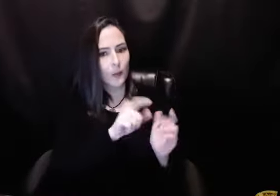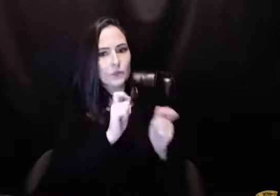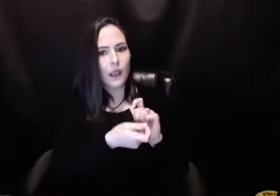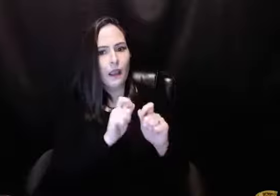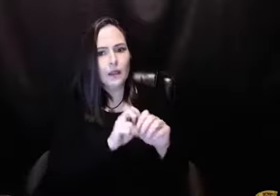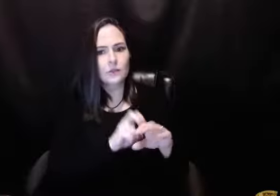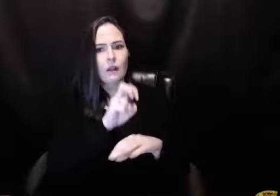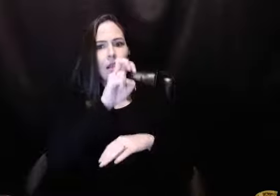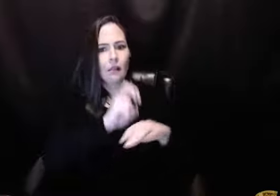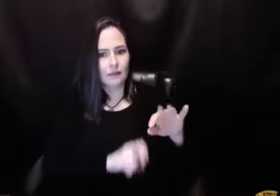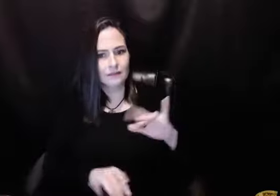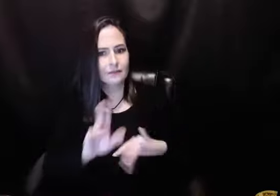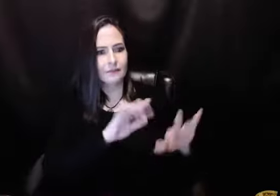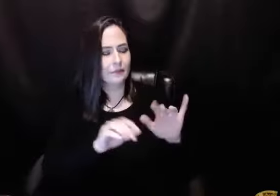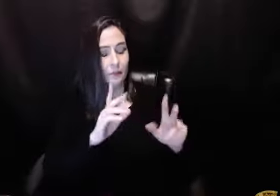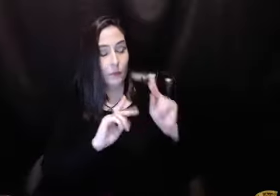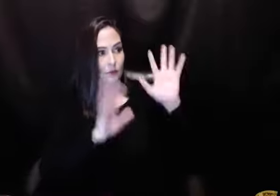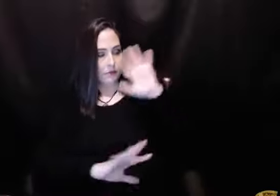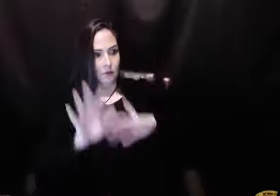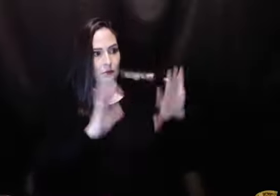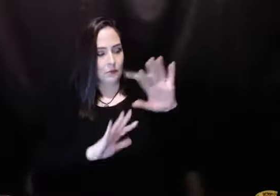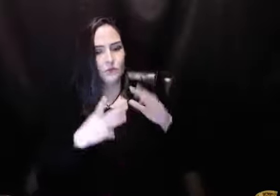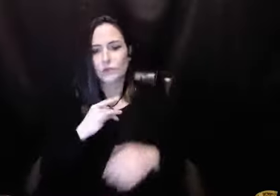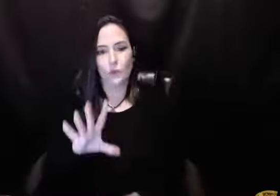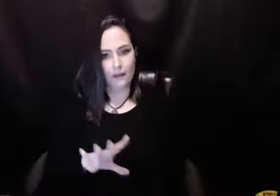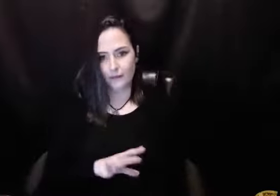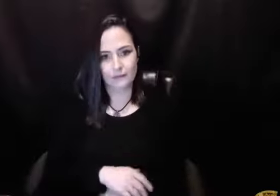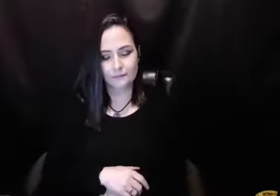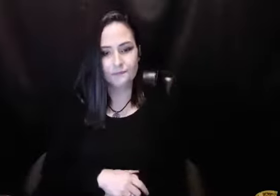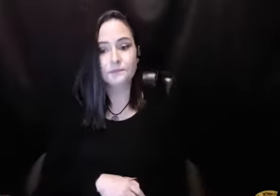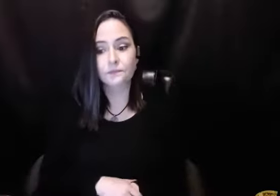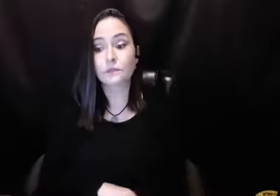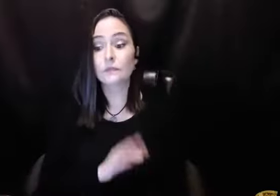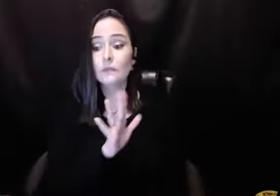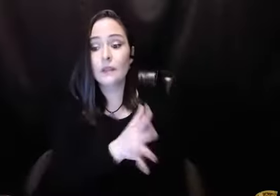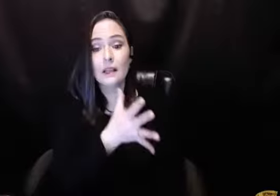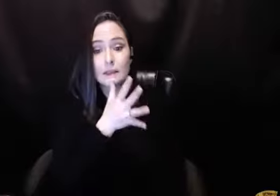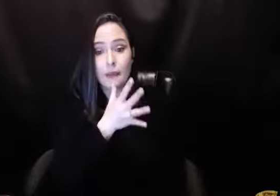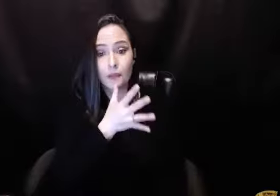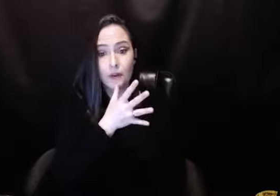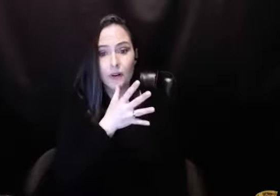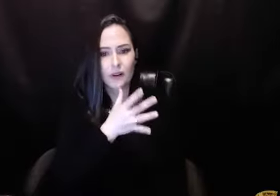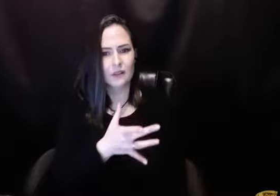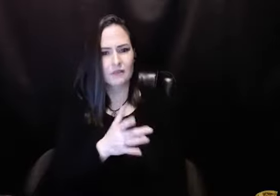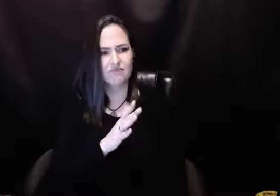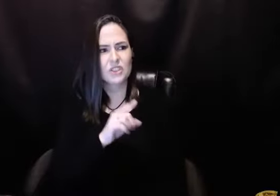the way it is. When you're working the steps, you're going to be changing. You're going to be doing things differently. And like I say,